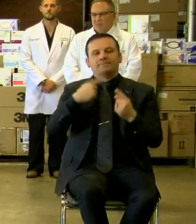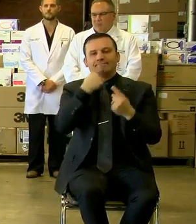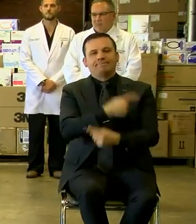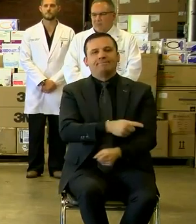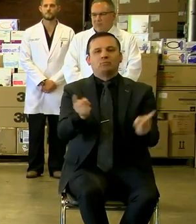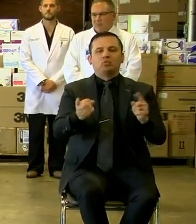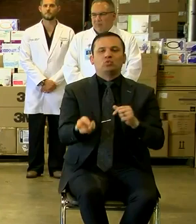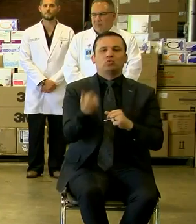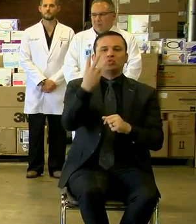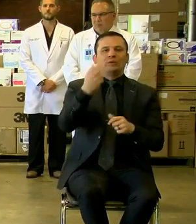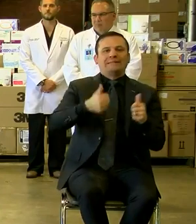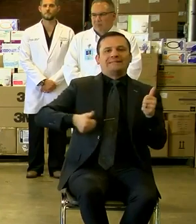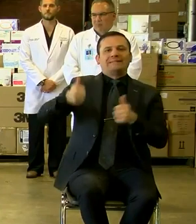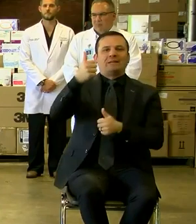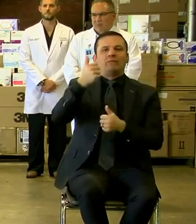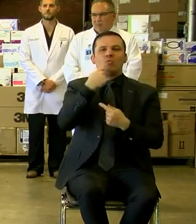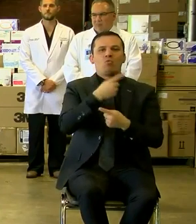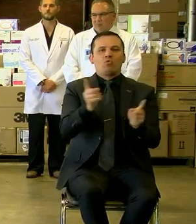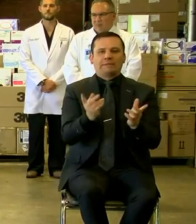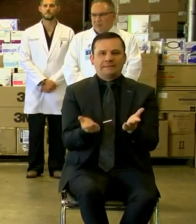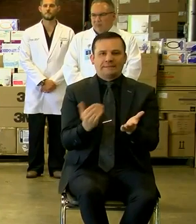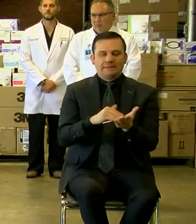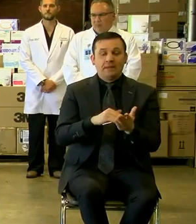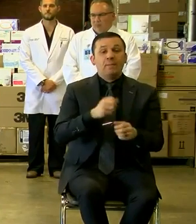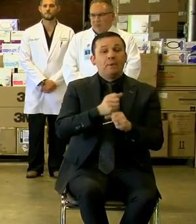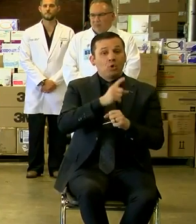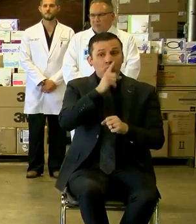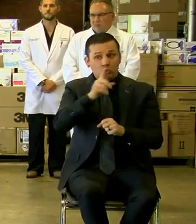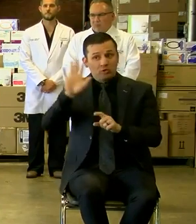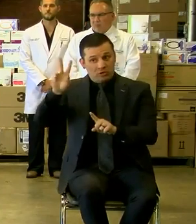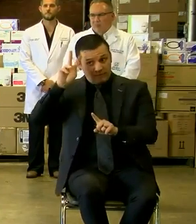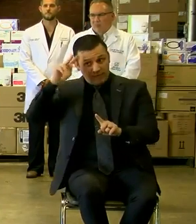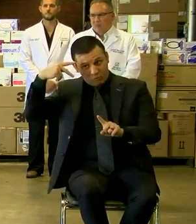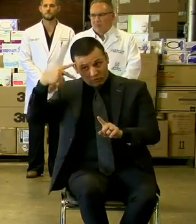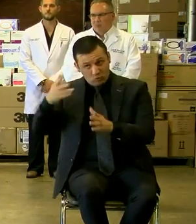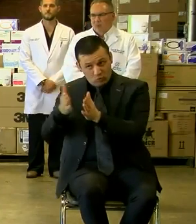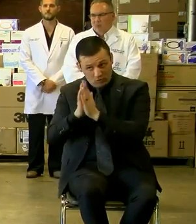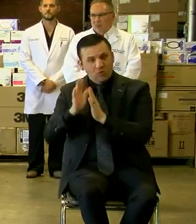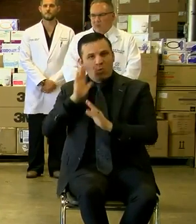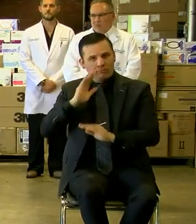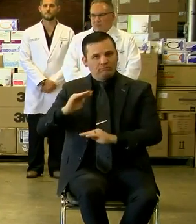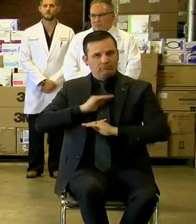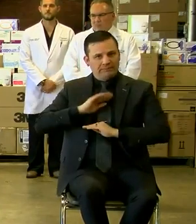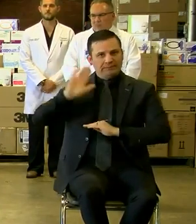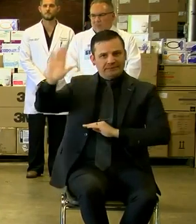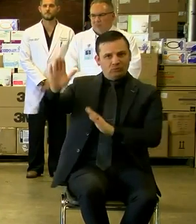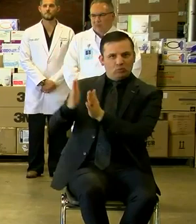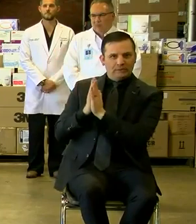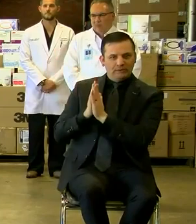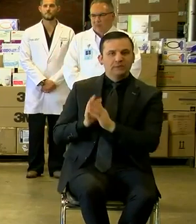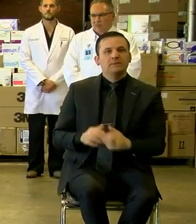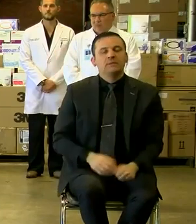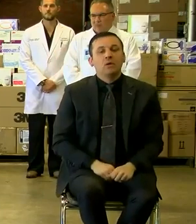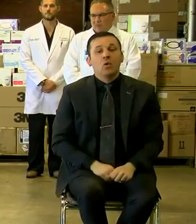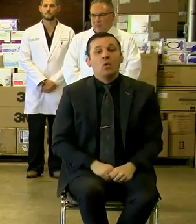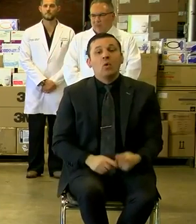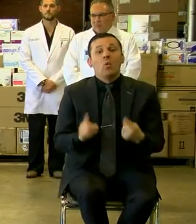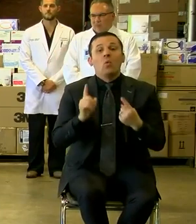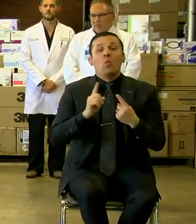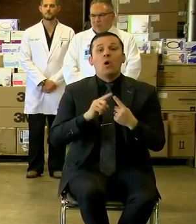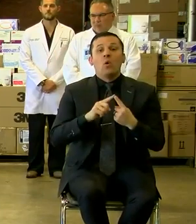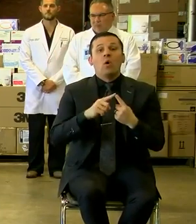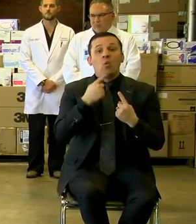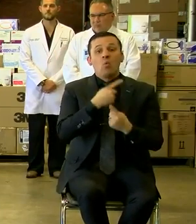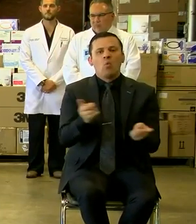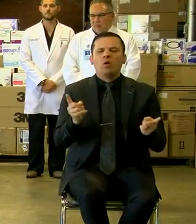orders to ensure that the Vice President's request is going to be satisfied. One is an order